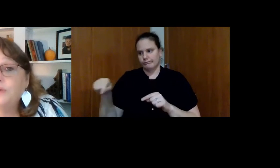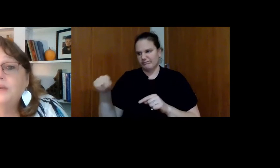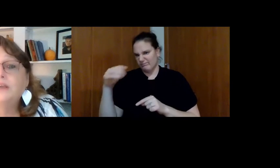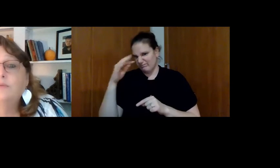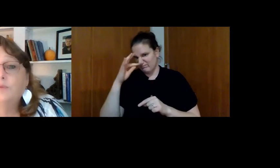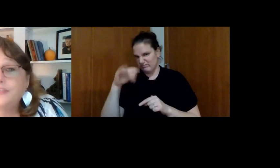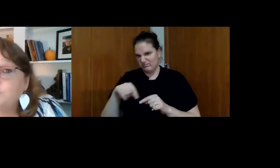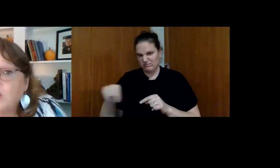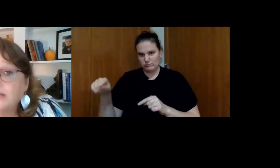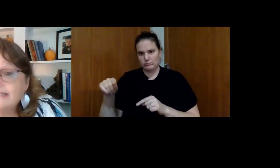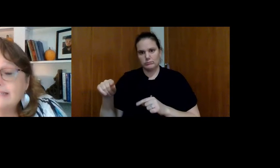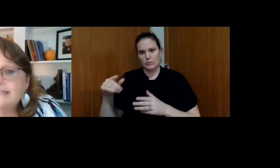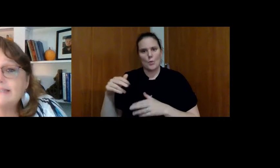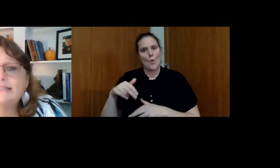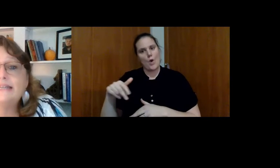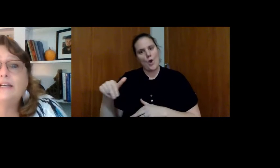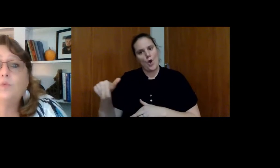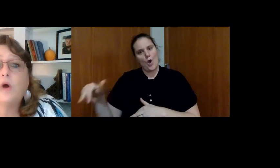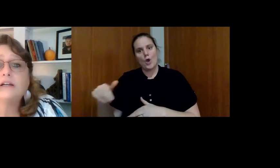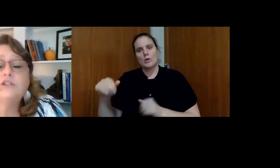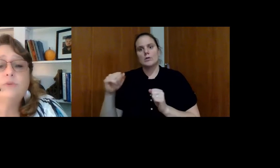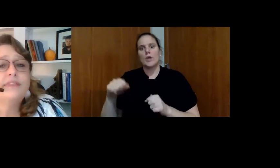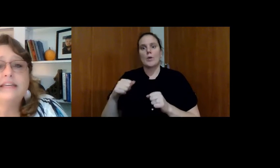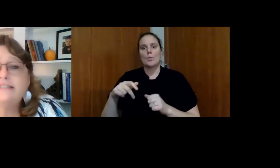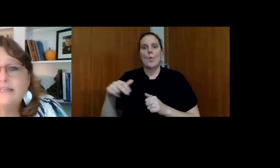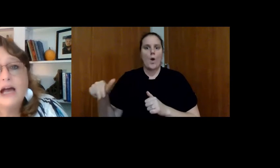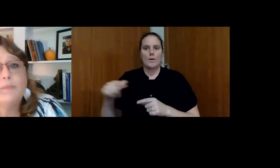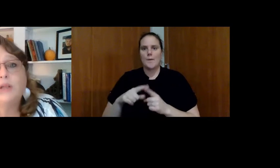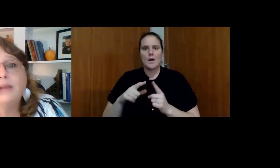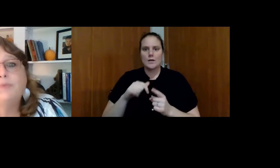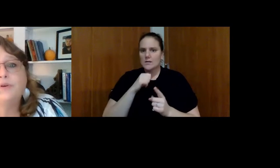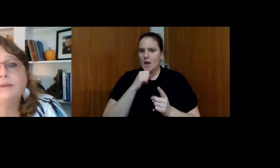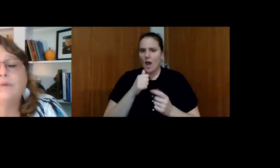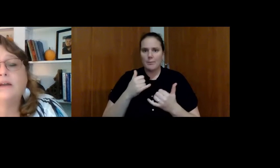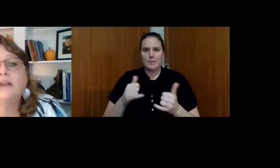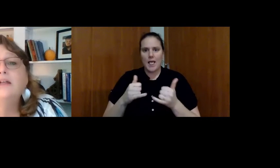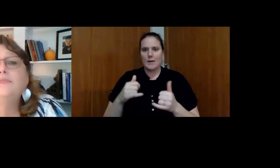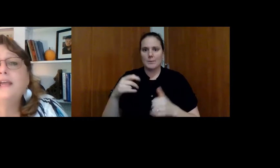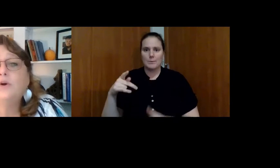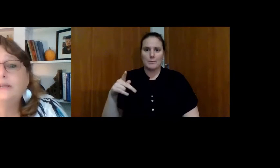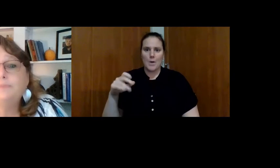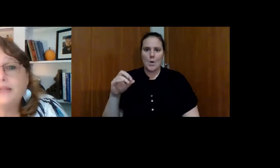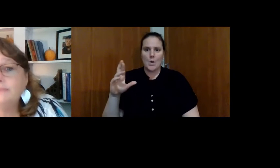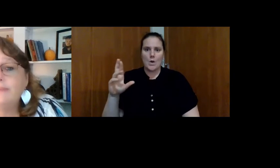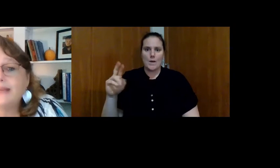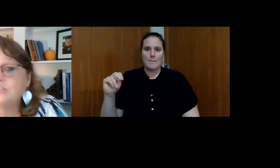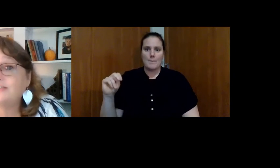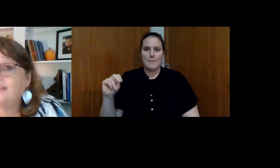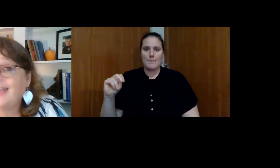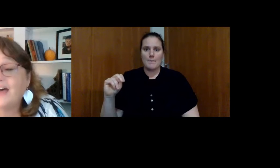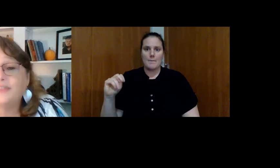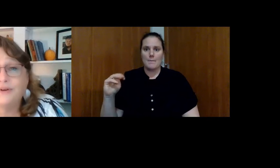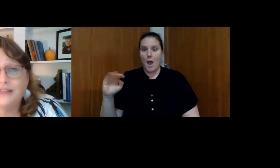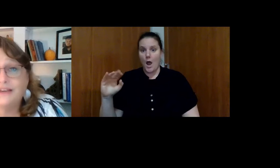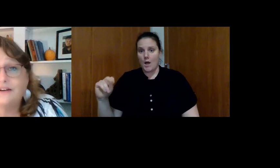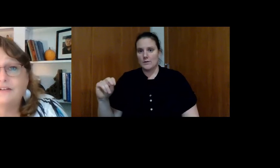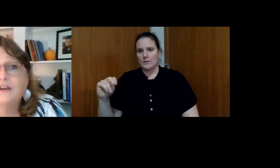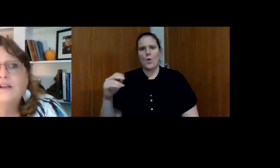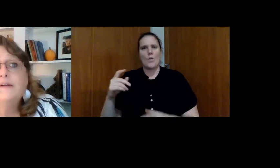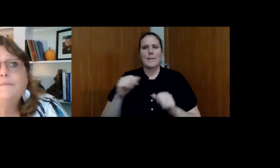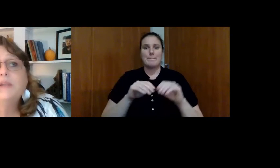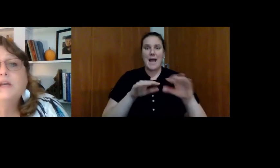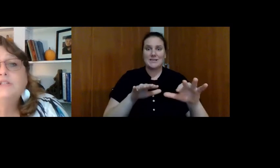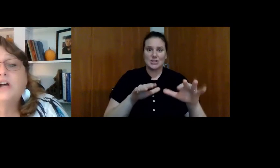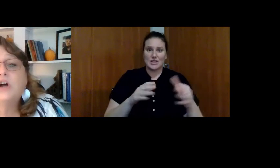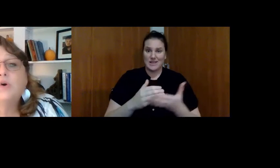the road within walking distance that he could walk to. But they did not play Pokemon. They only played Magic the Gathering there.